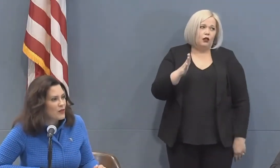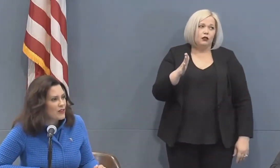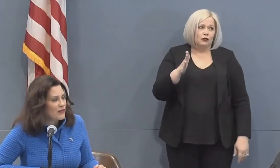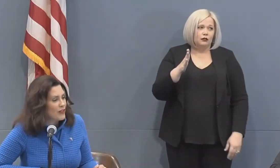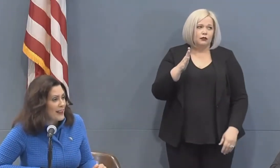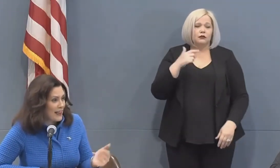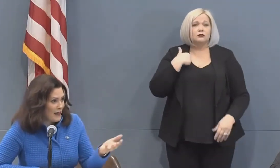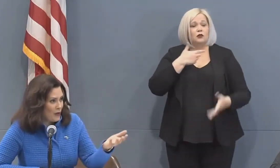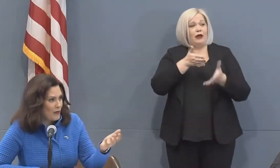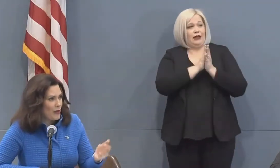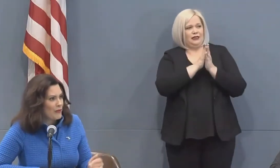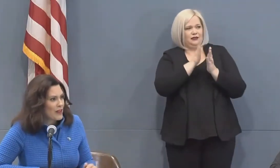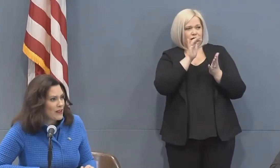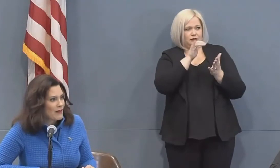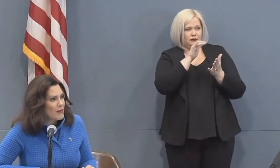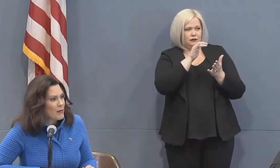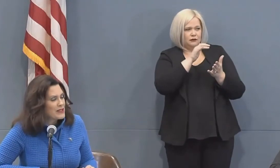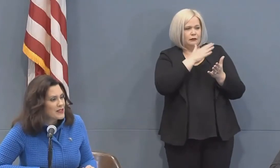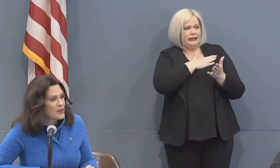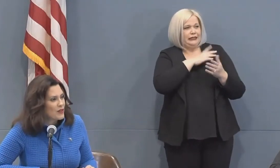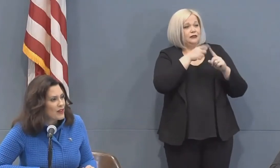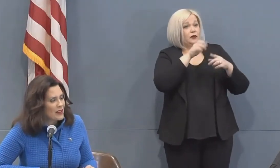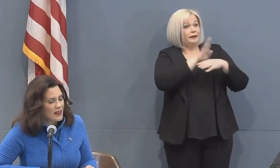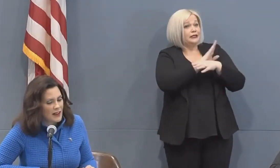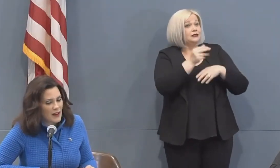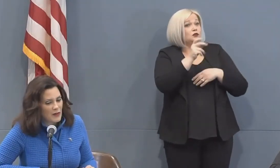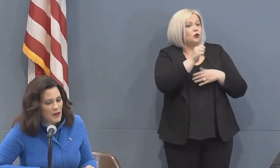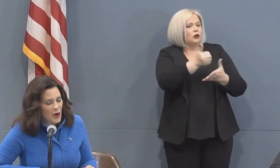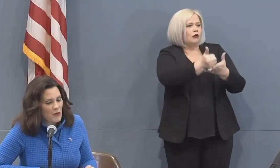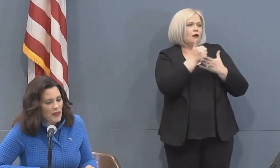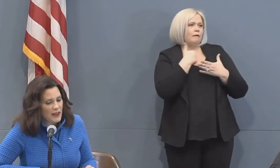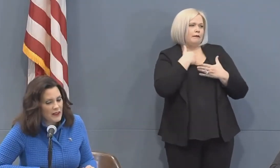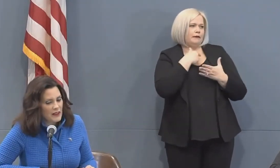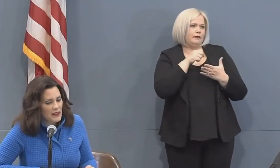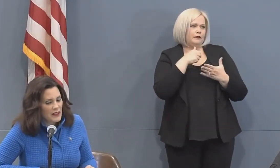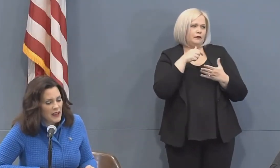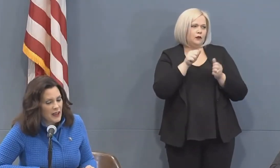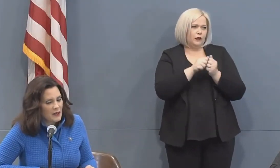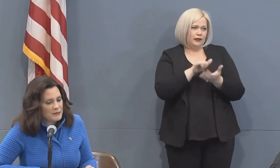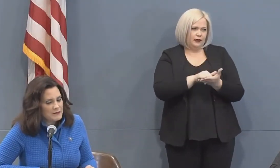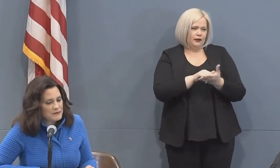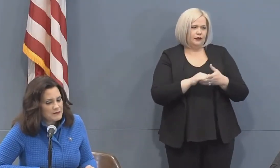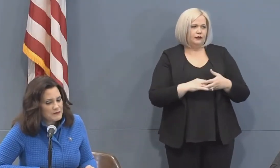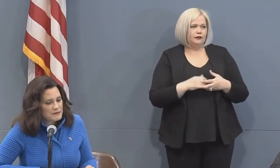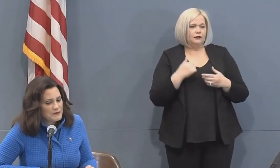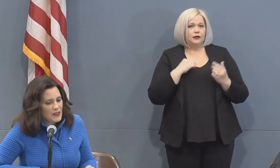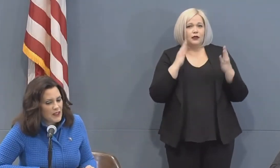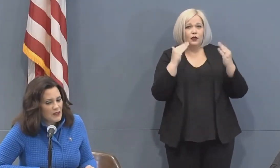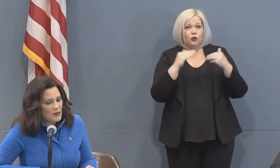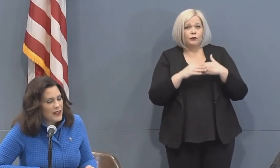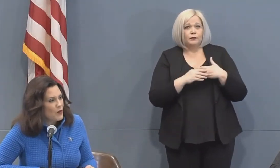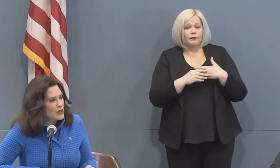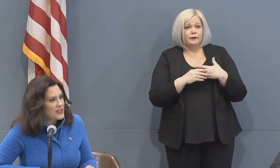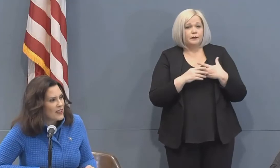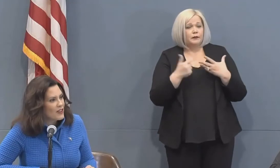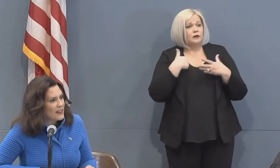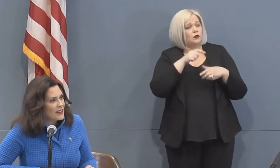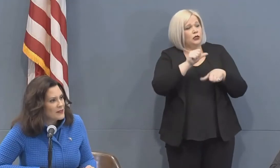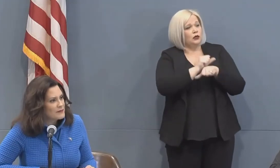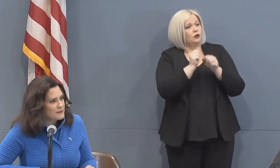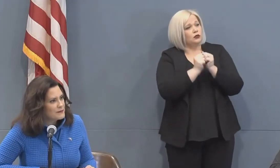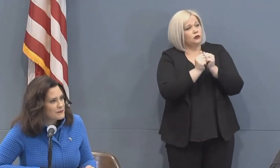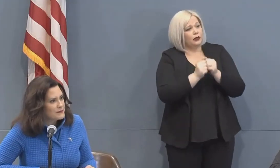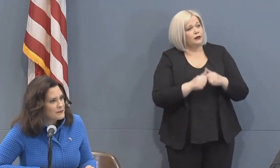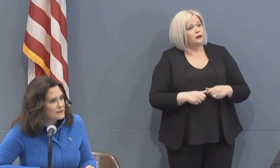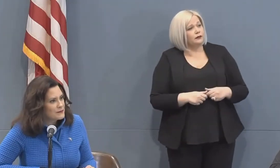I would ask for for that kind of help from from the business owner and and I would hope that um we can work together